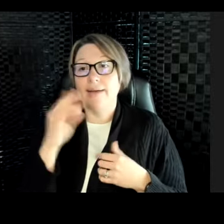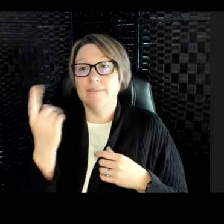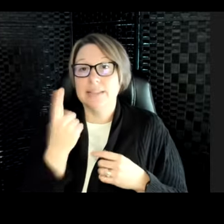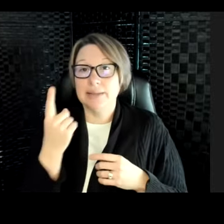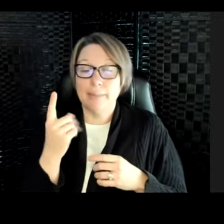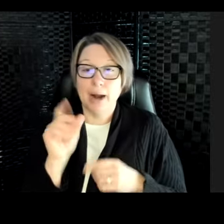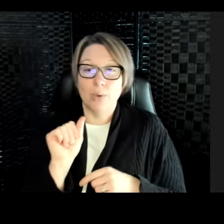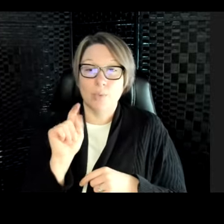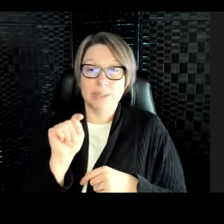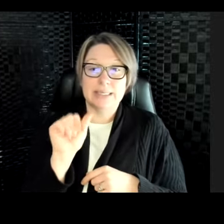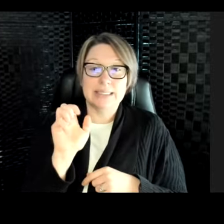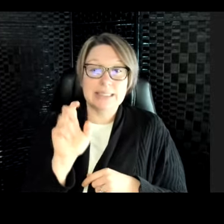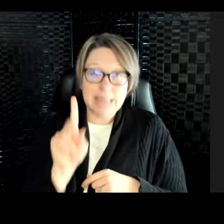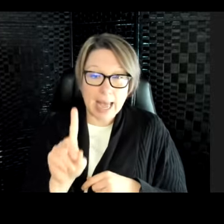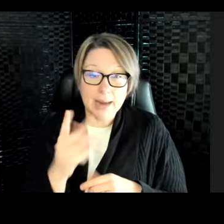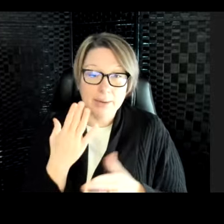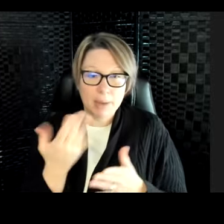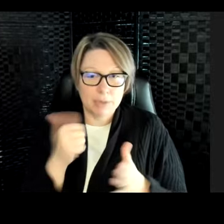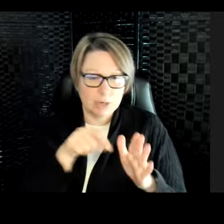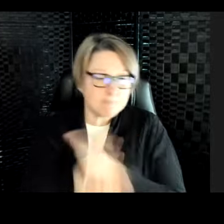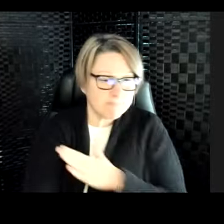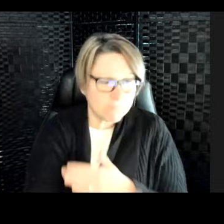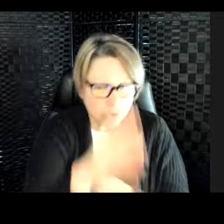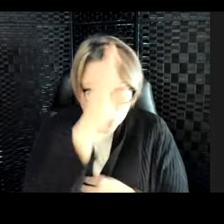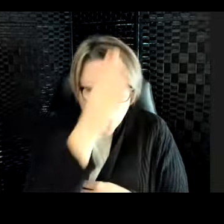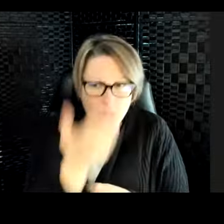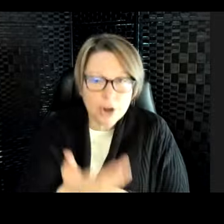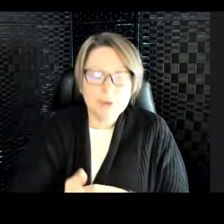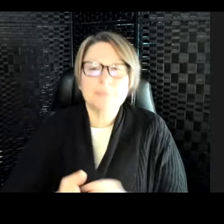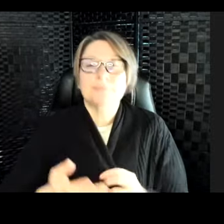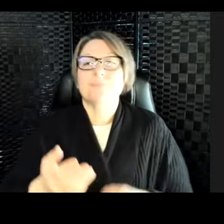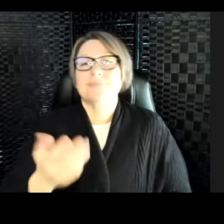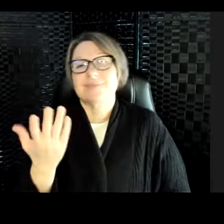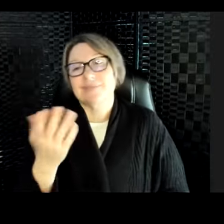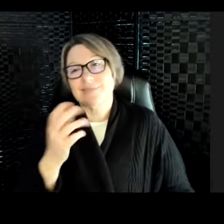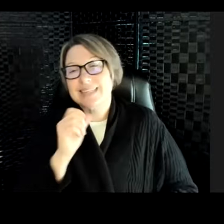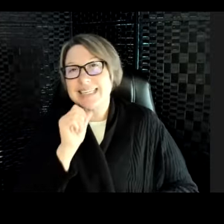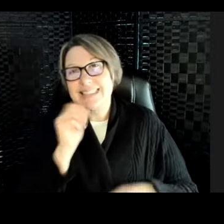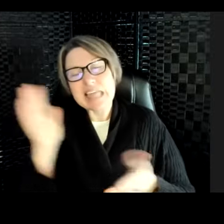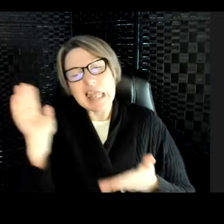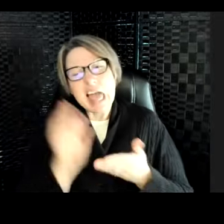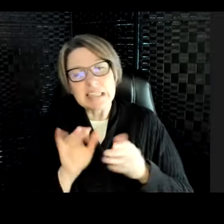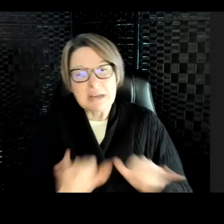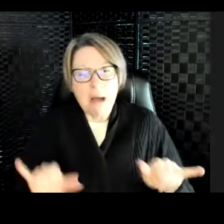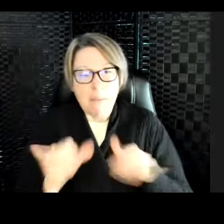try and kill the first shark they see. Which is not as common anymore. Yes.